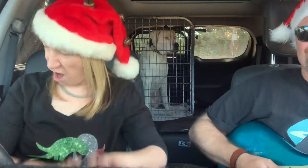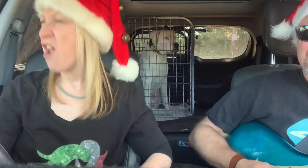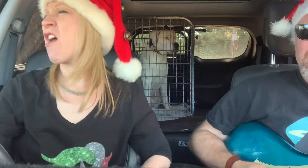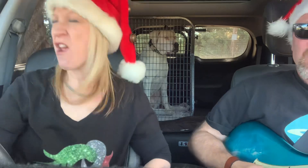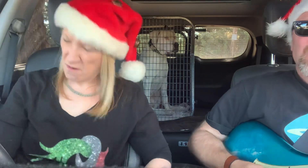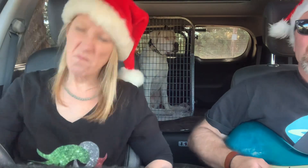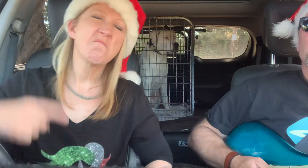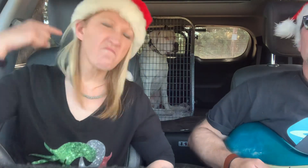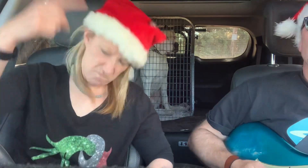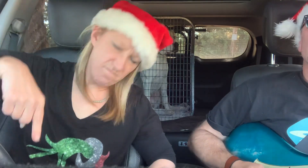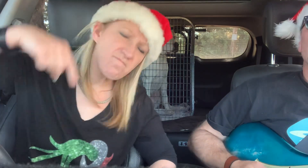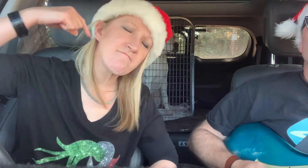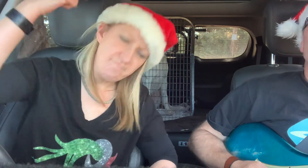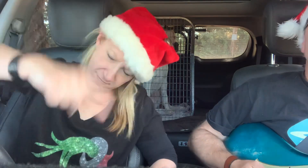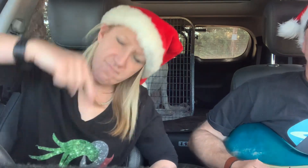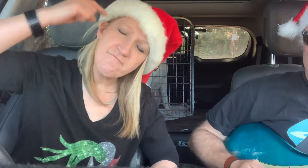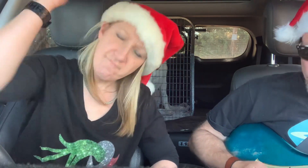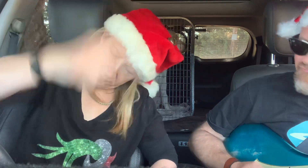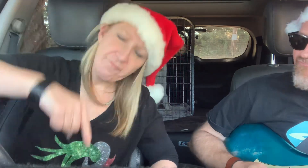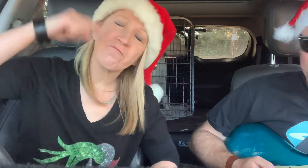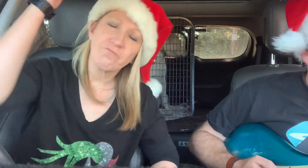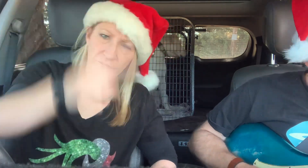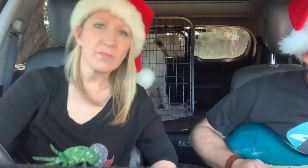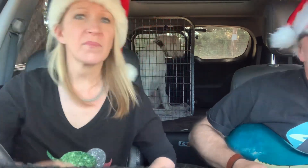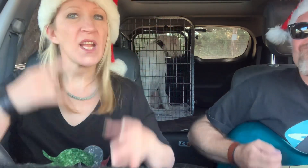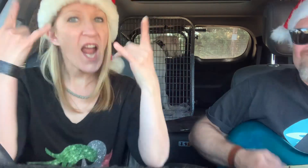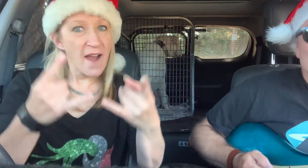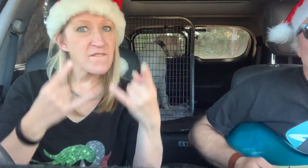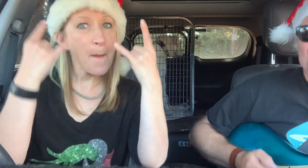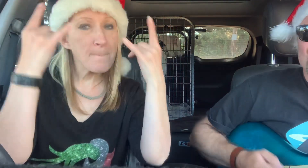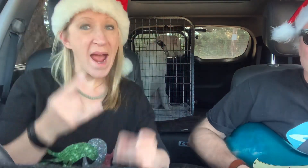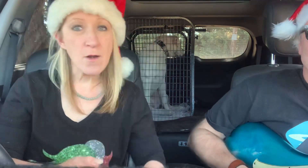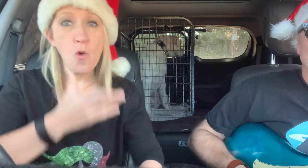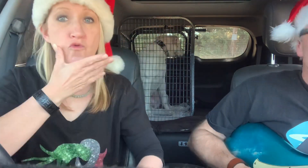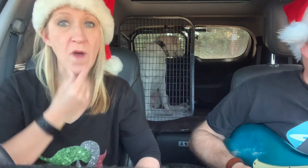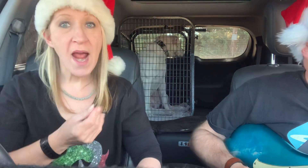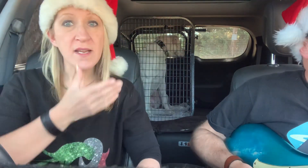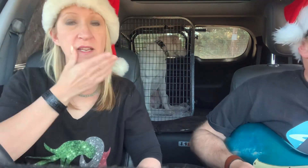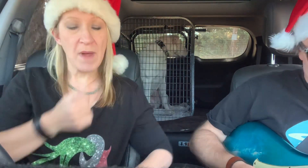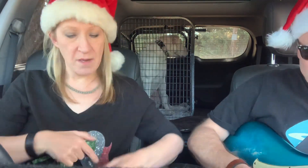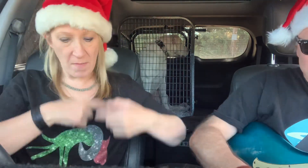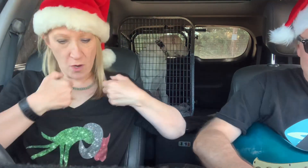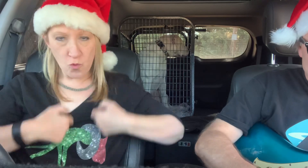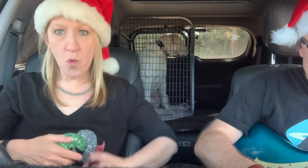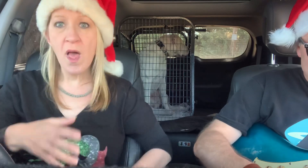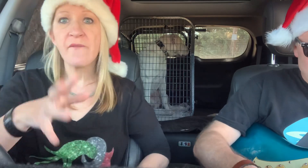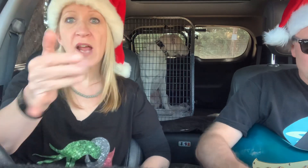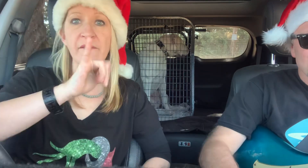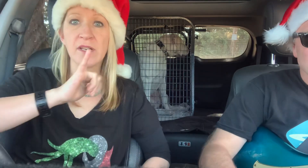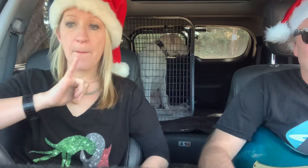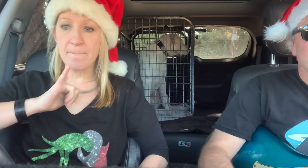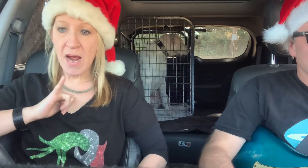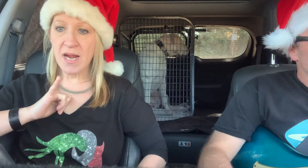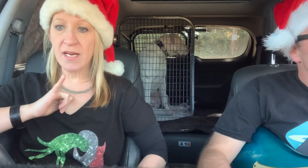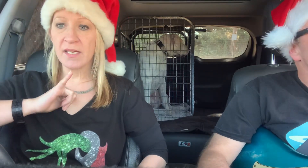On my heavy metal grits, my true love gave to me